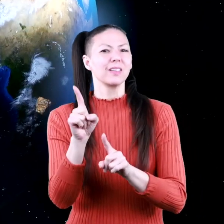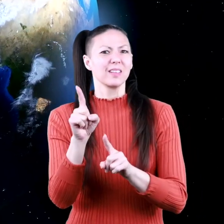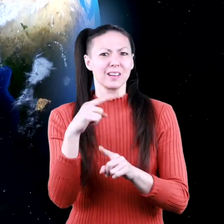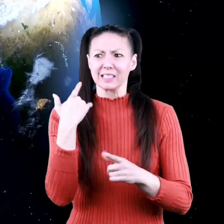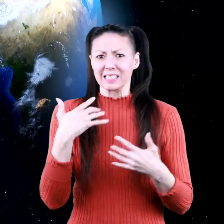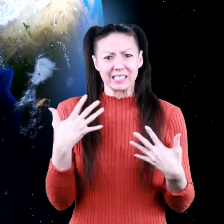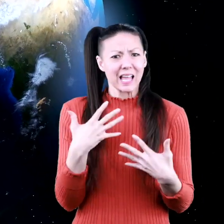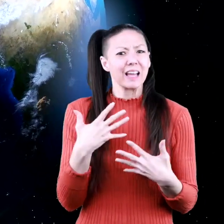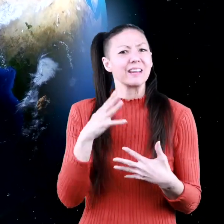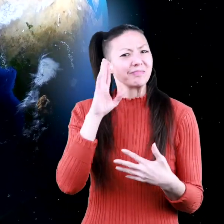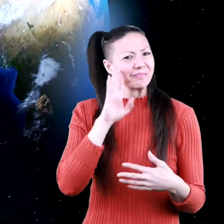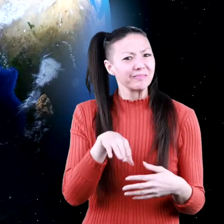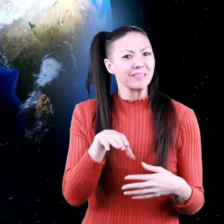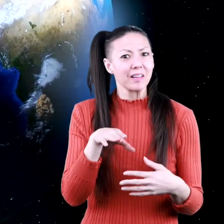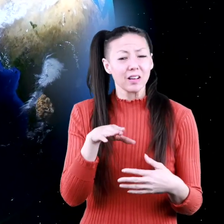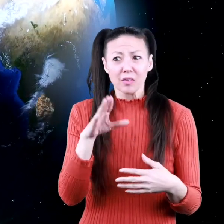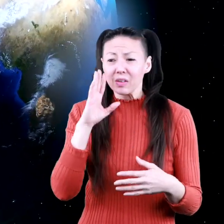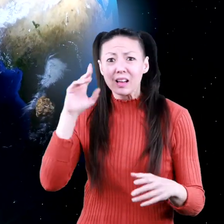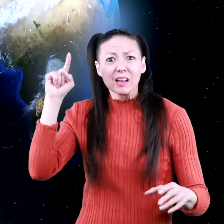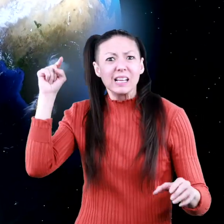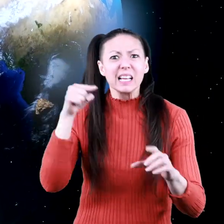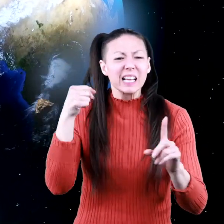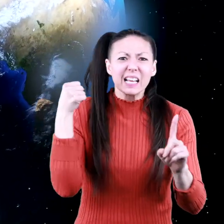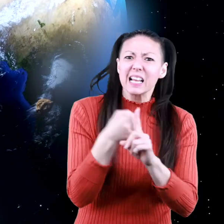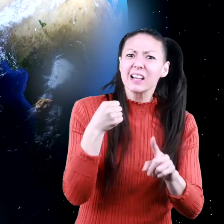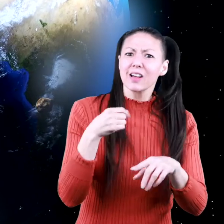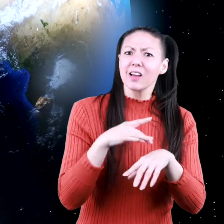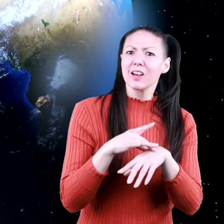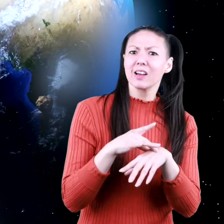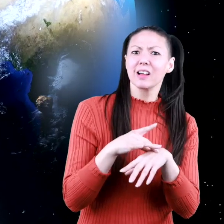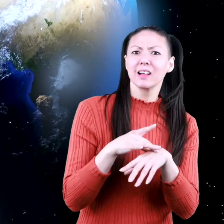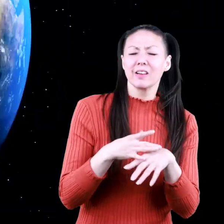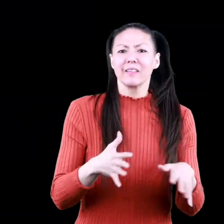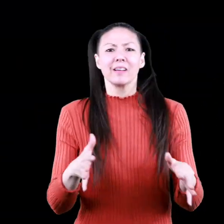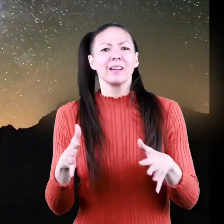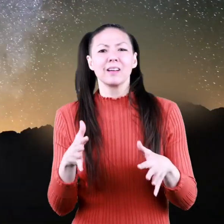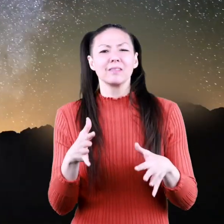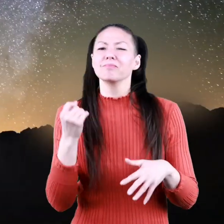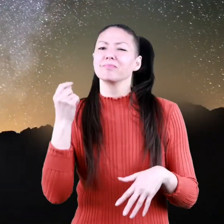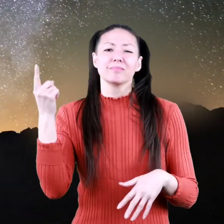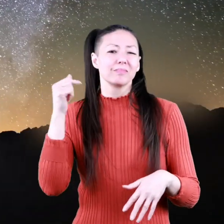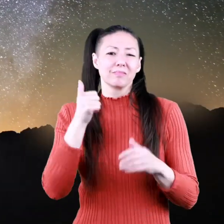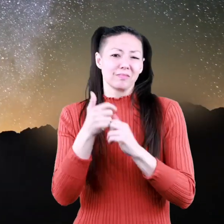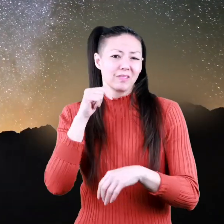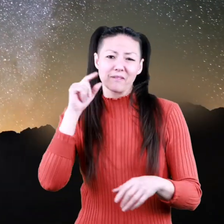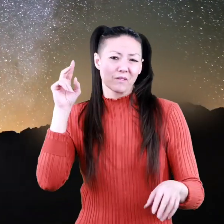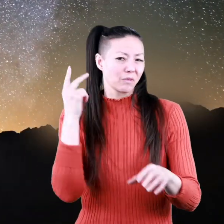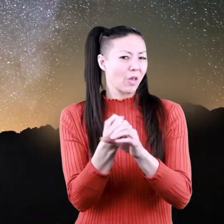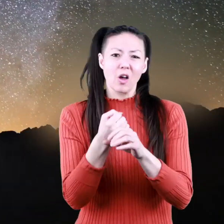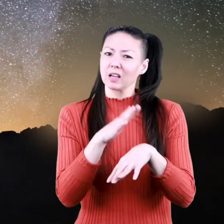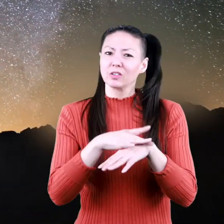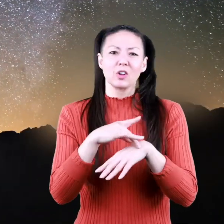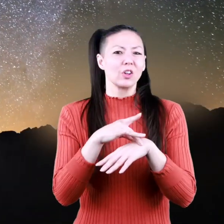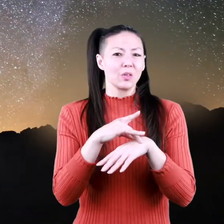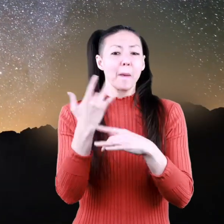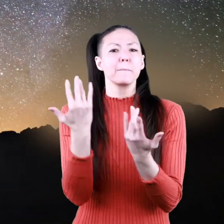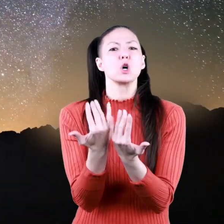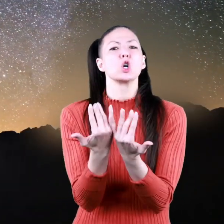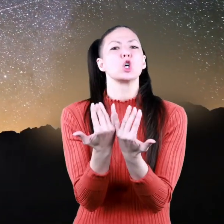that a space rock could fall through Earth's atmosphere, but most meteors don't fall to the Earth. Most are burned up in our atmosphere.